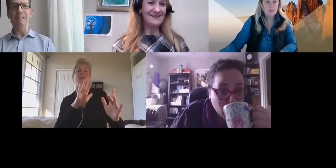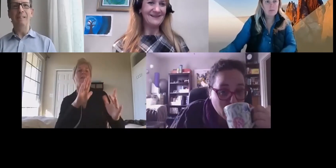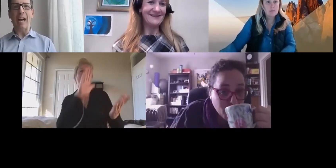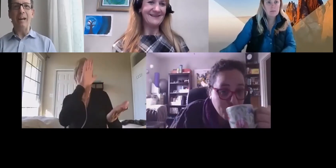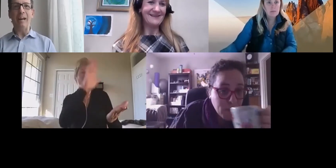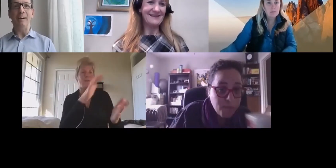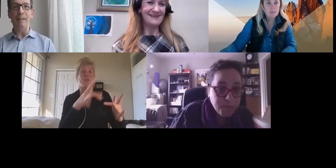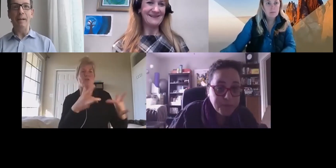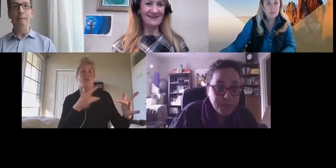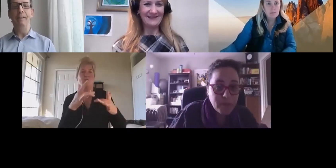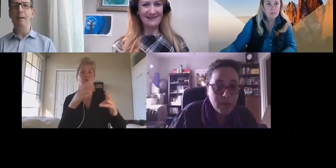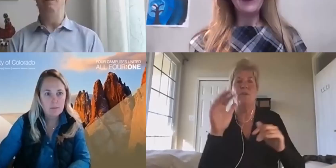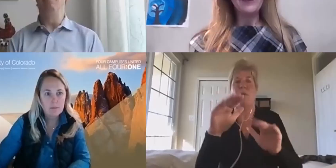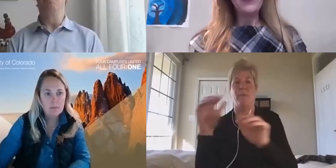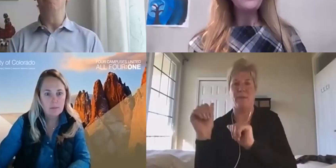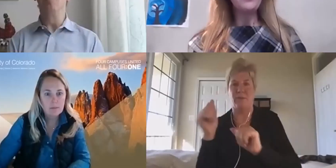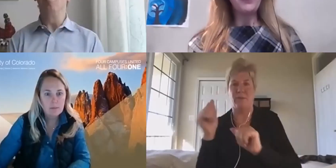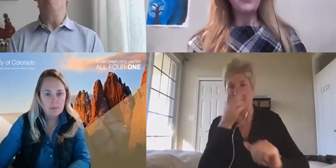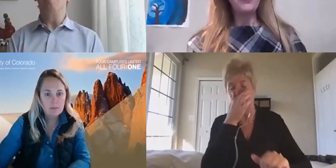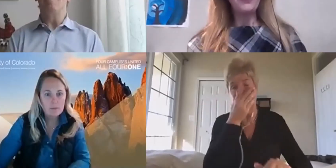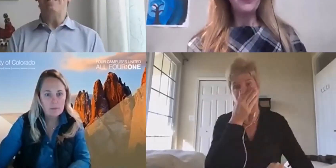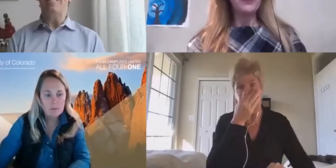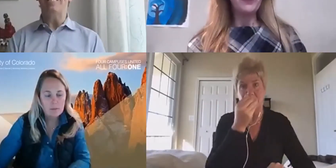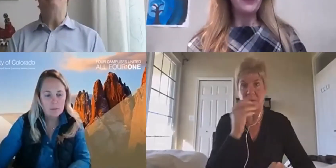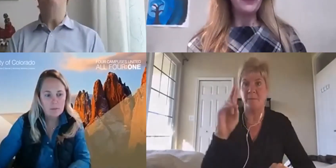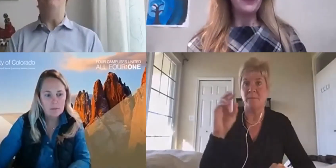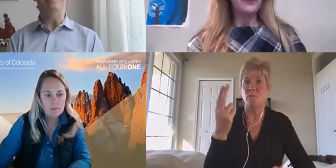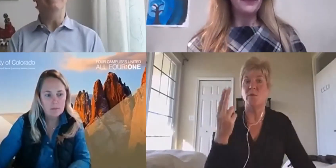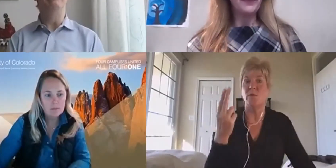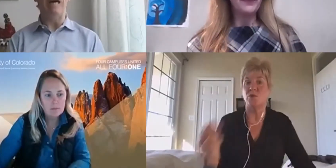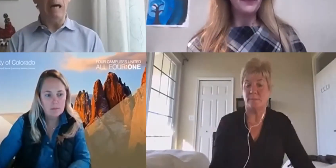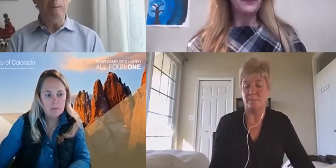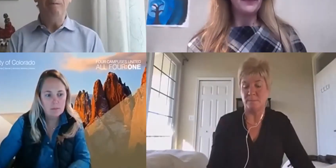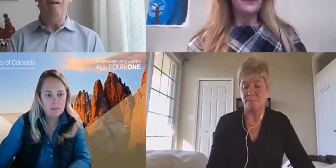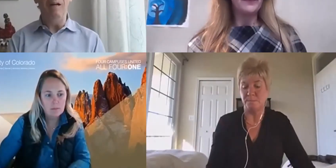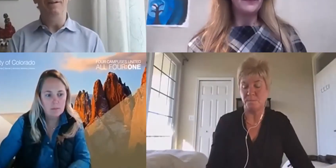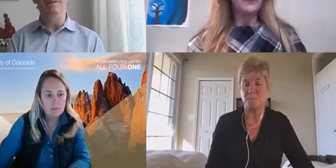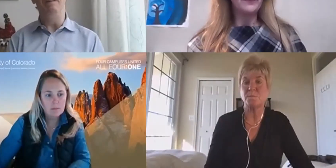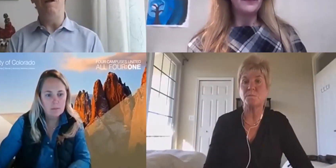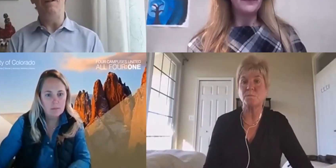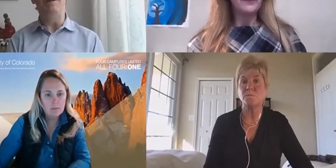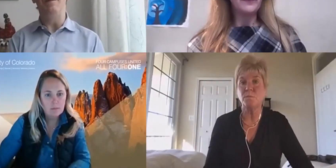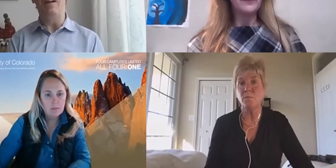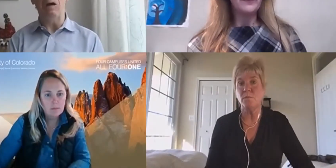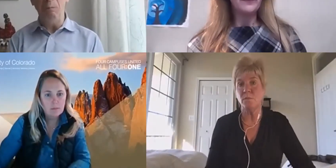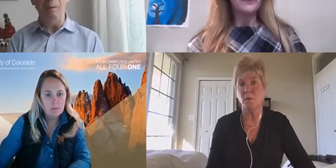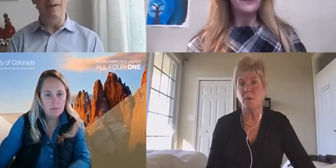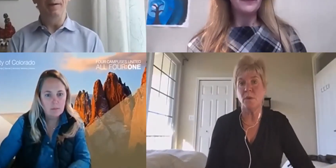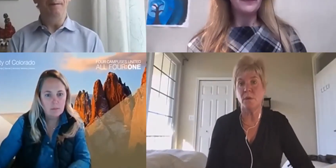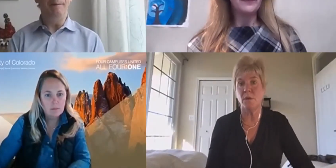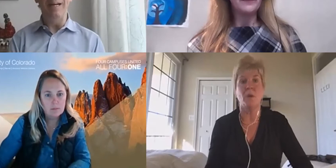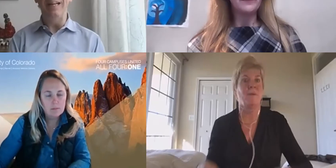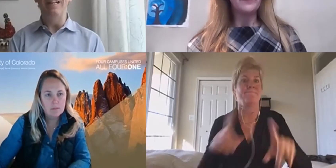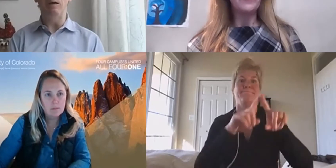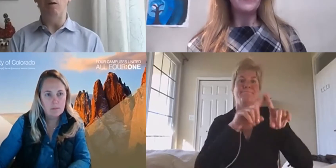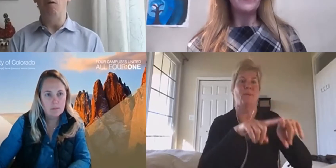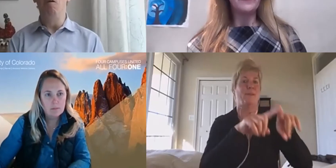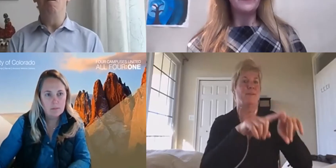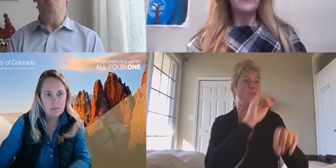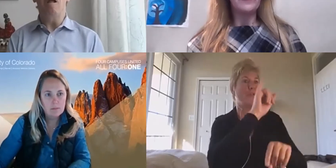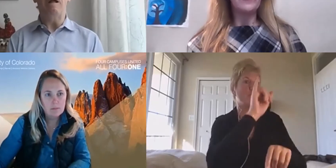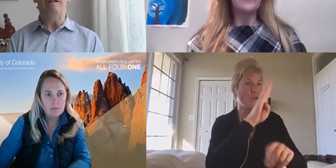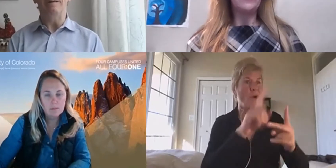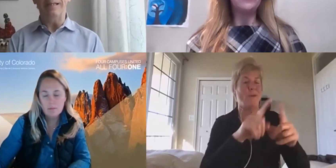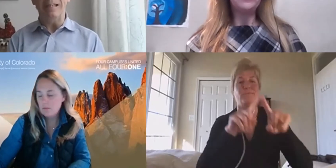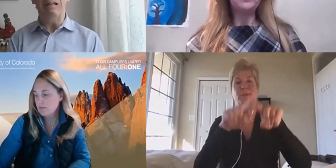I'll tackle that with you. It depends on the job and it depends on the company, right? So,